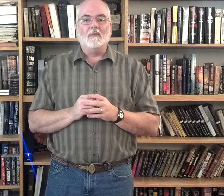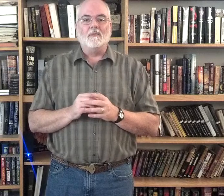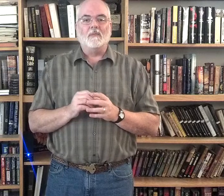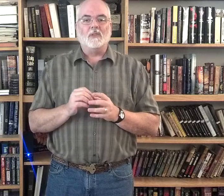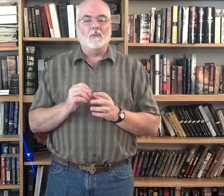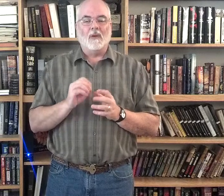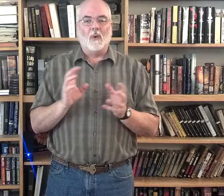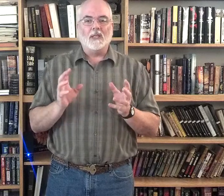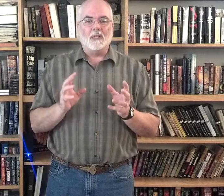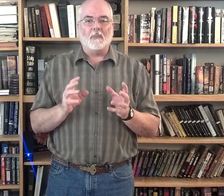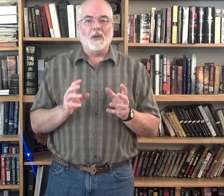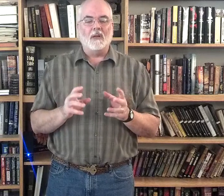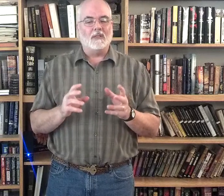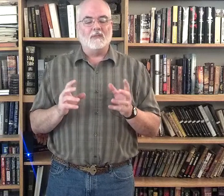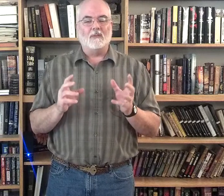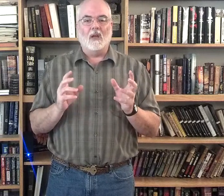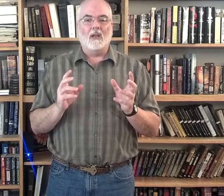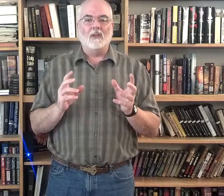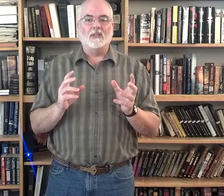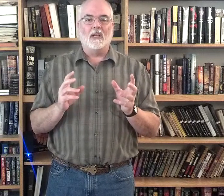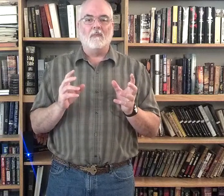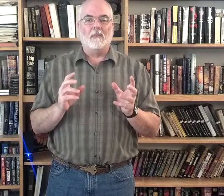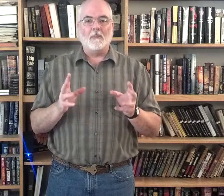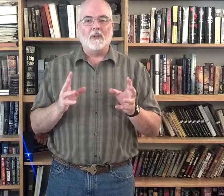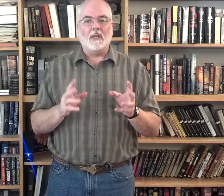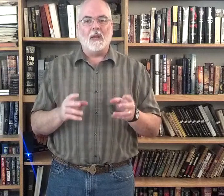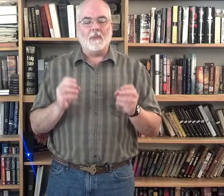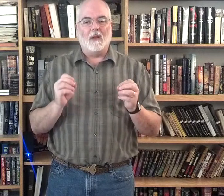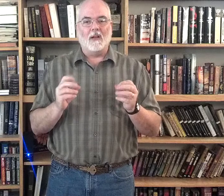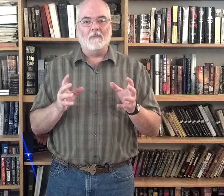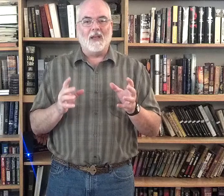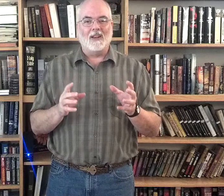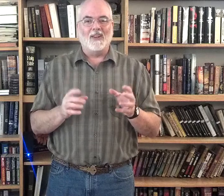So, if my voice disappears, well, you'll see a blip in the tape, and I'll come back later.